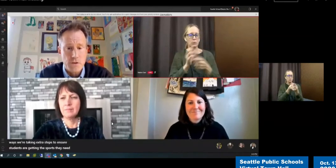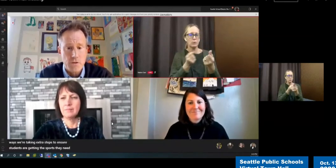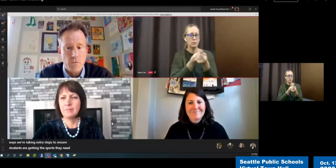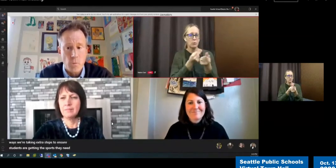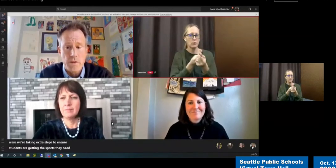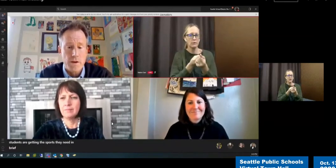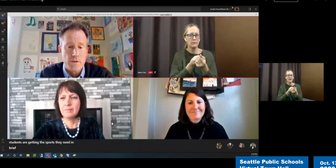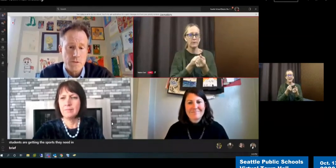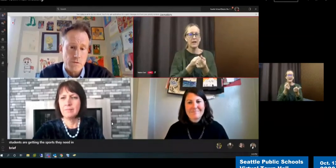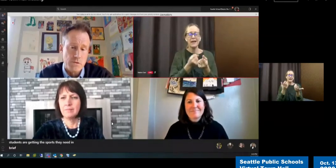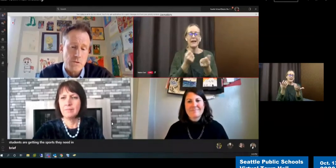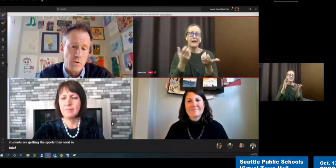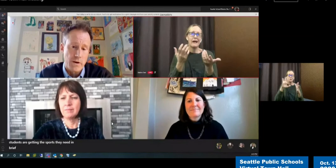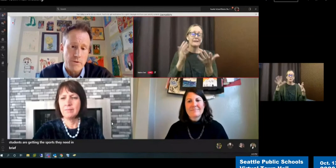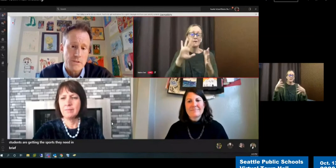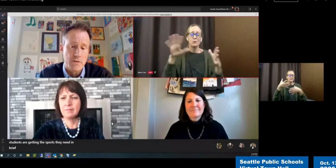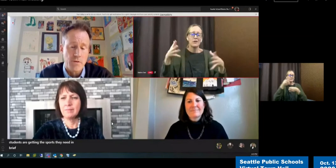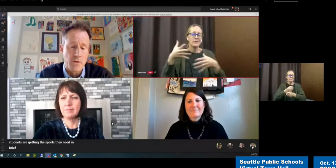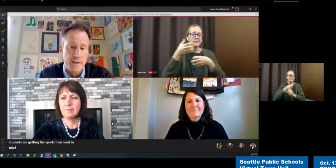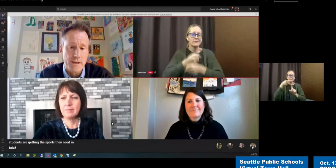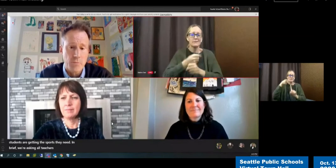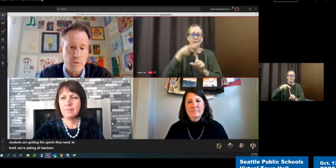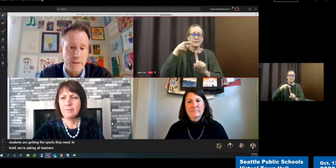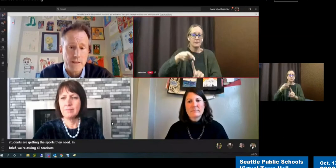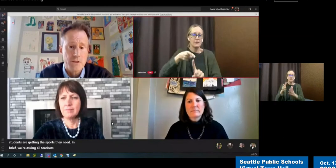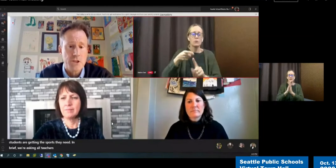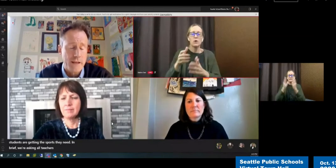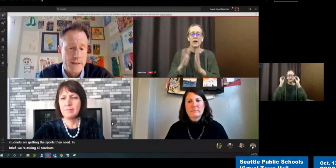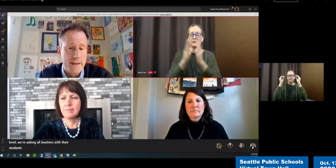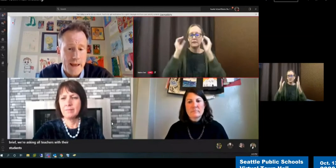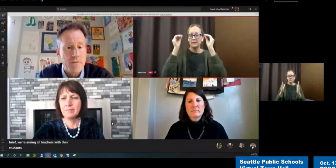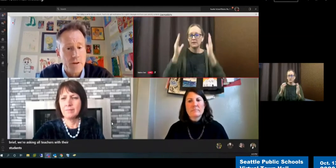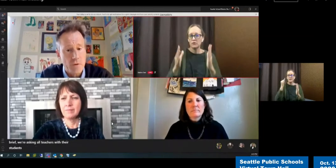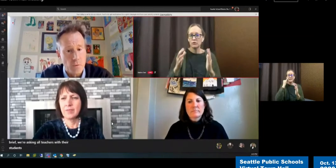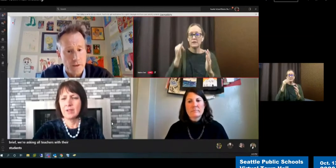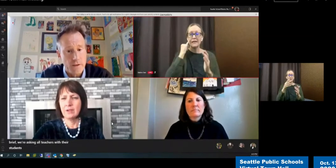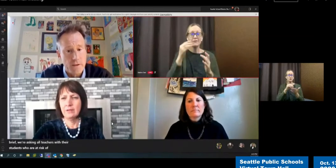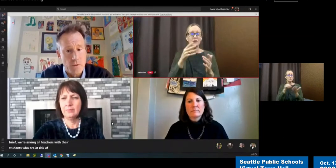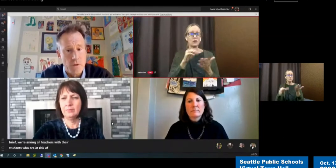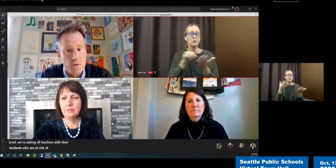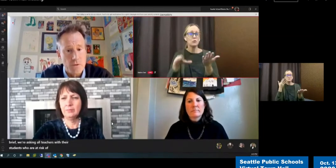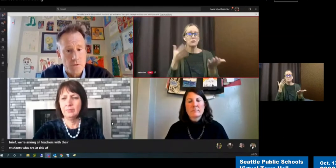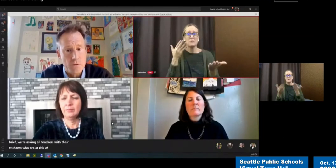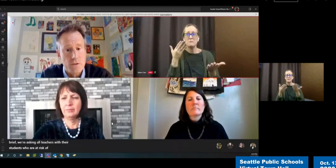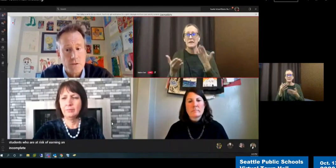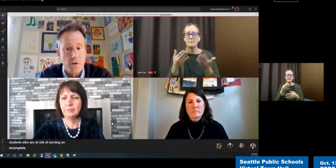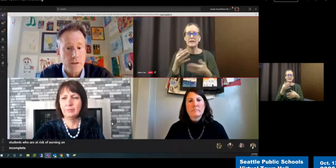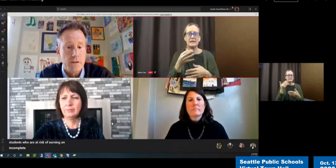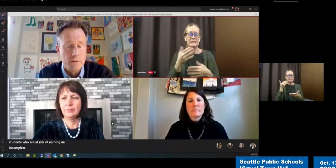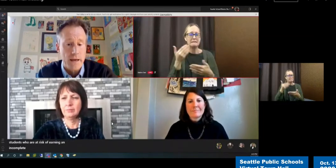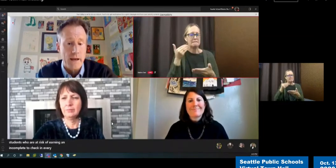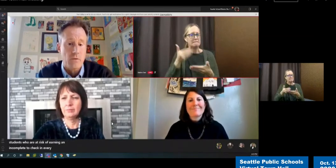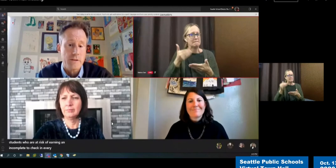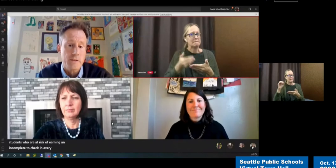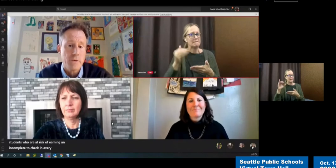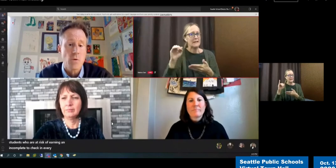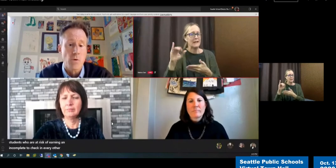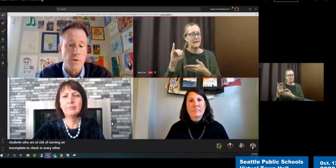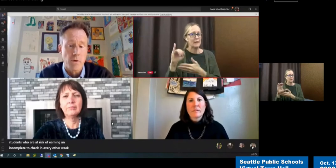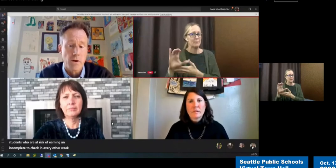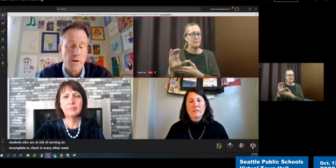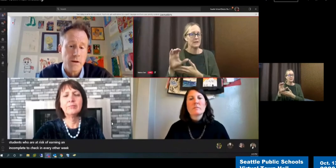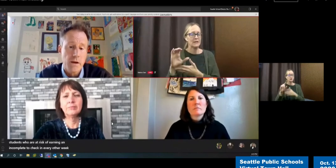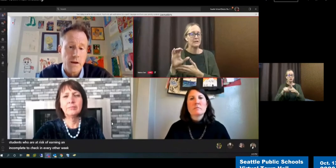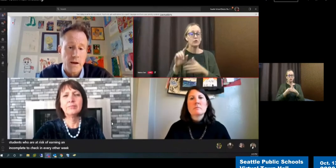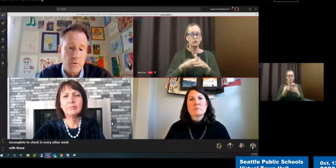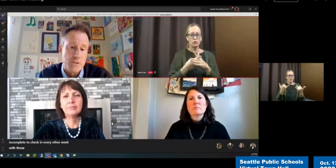with their students who are at risk of earning an incomplete to check in every other week with those students starting now at the mid quarter